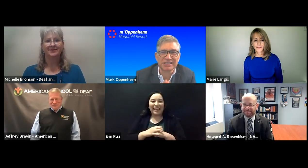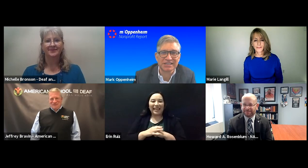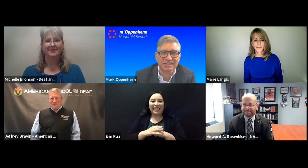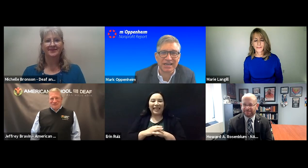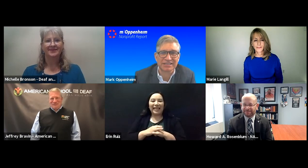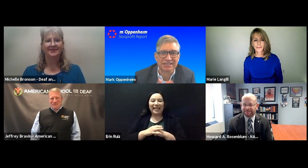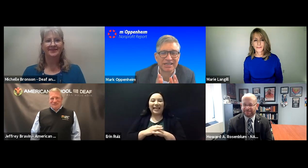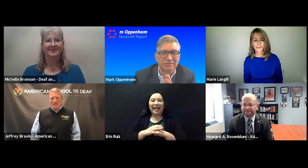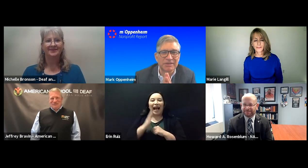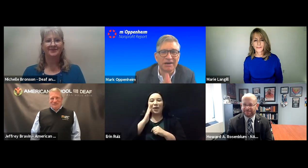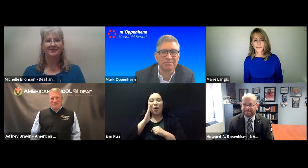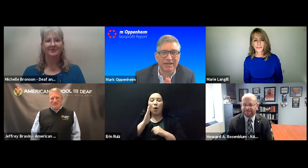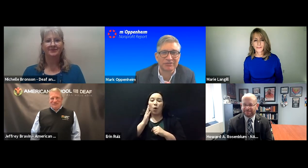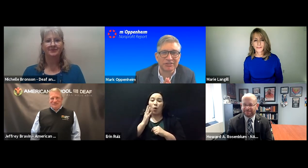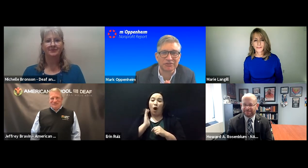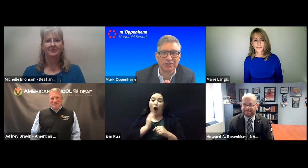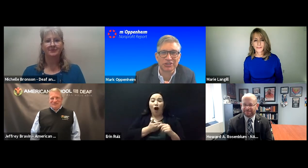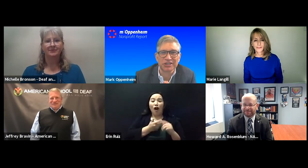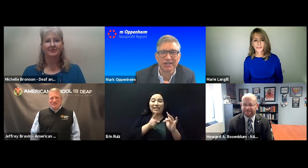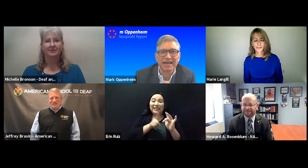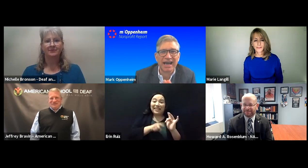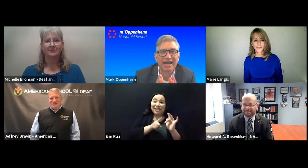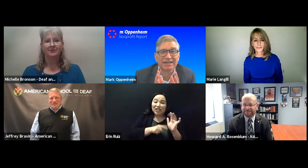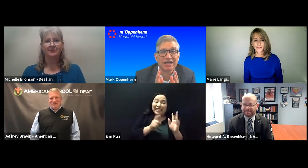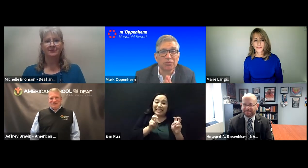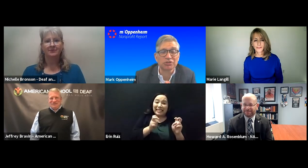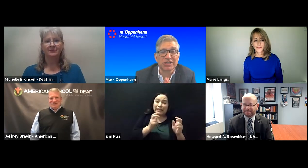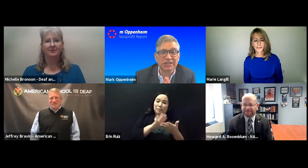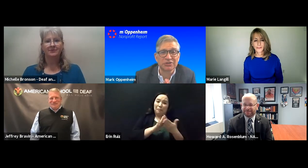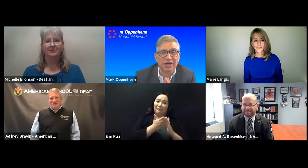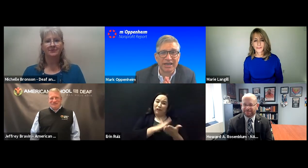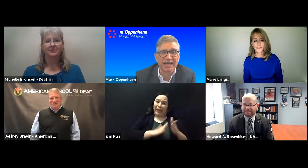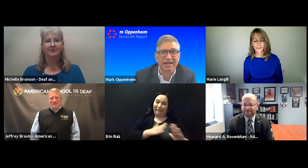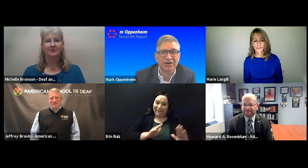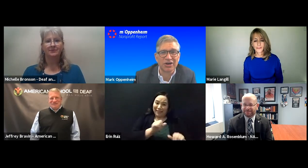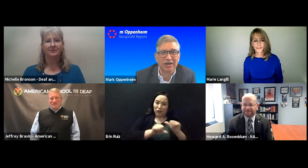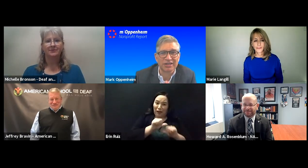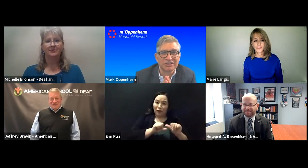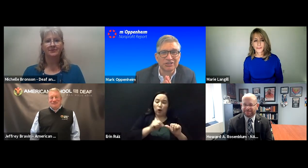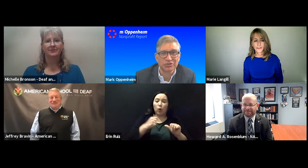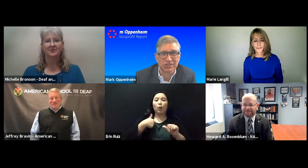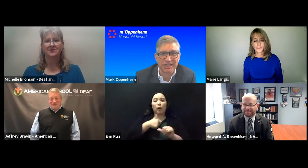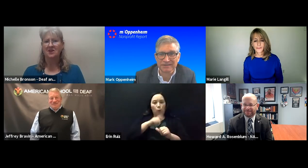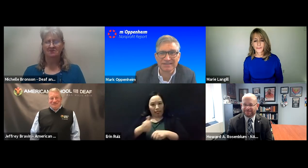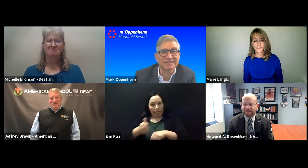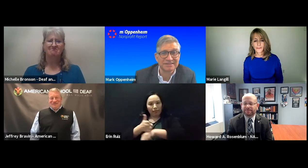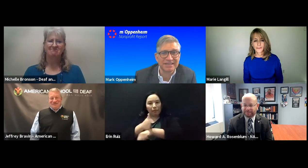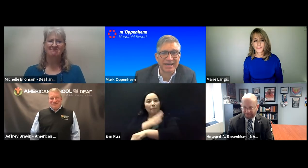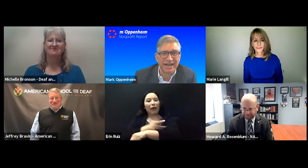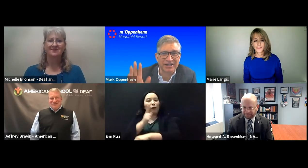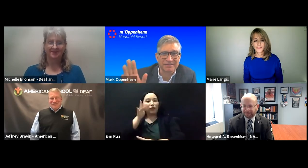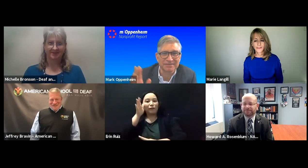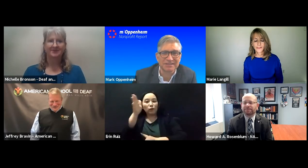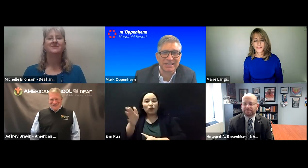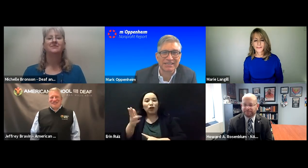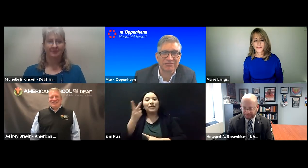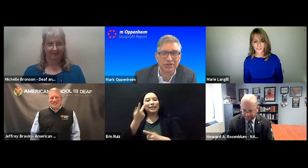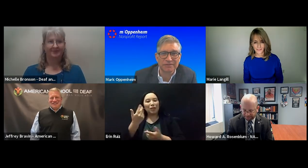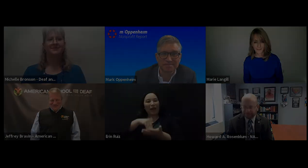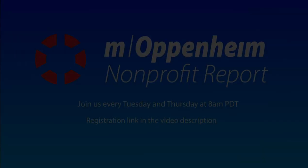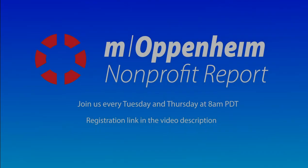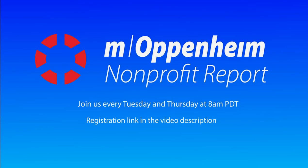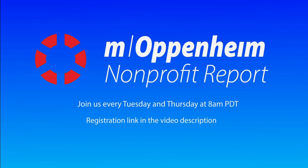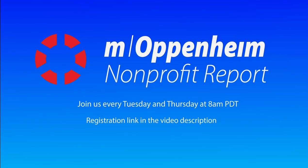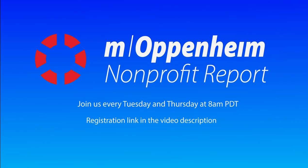deficiencies. Let's become better in the future. And we'll see you again on Tuesday. Take care. Stay